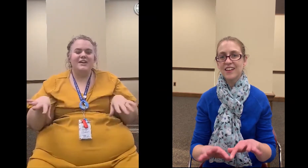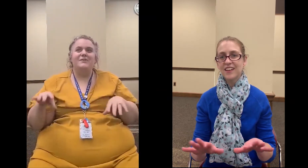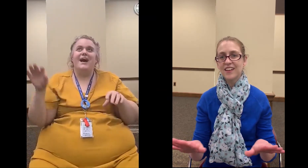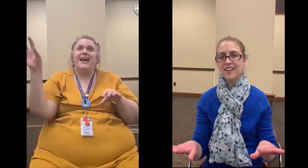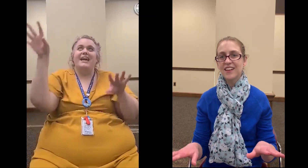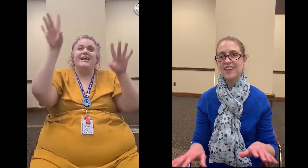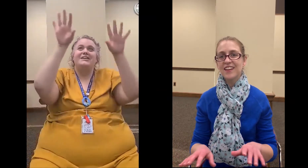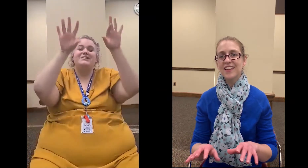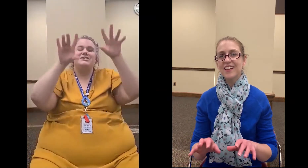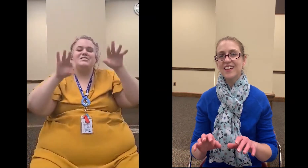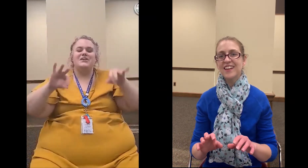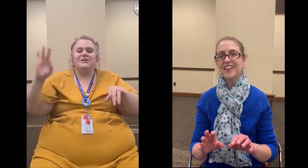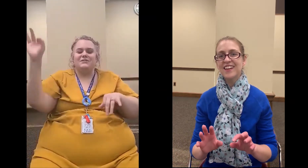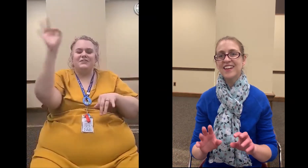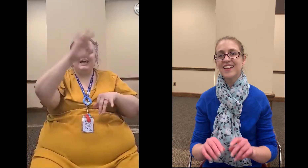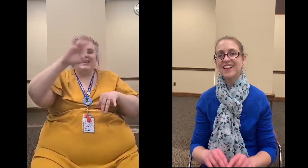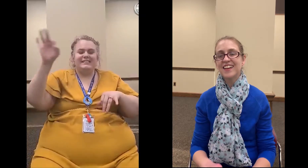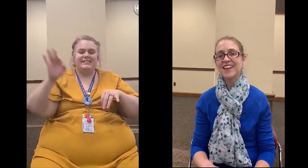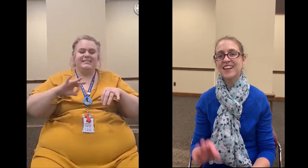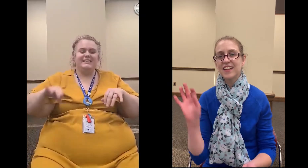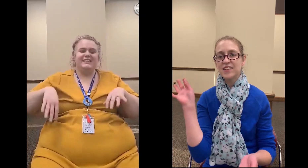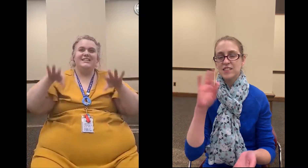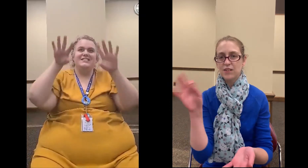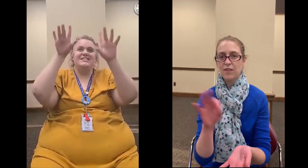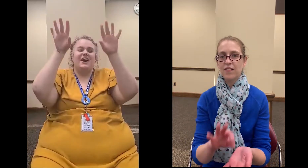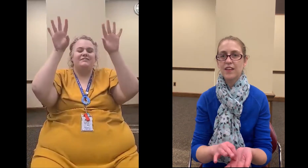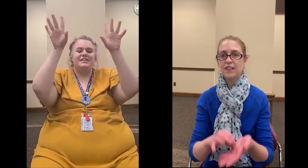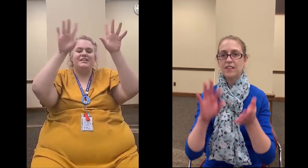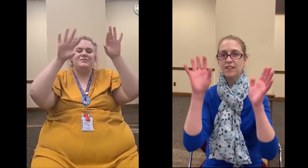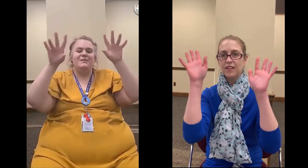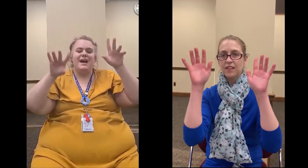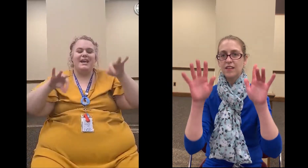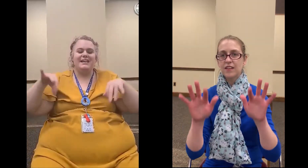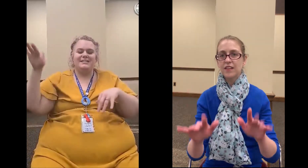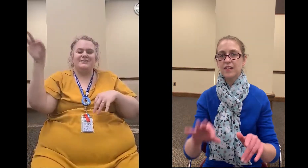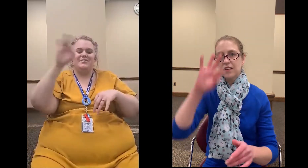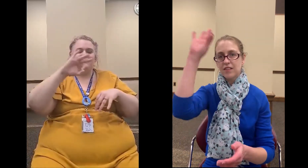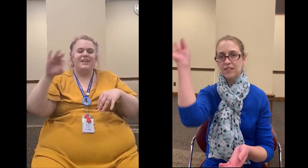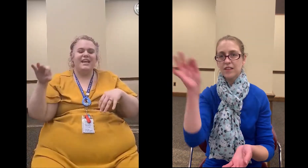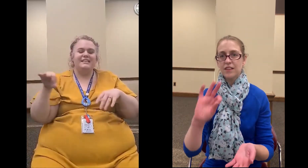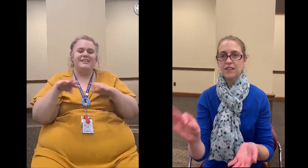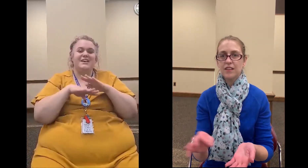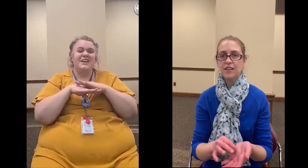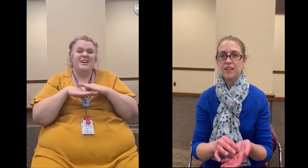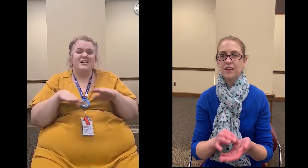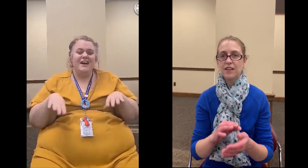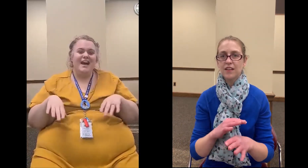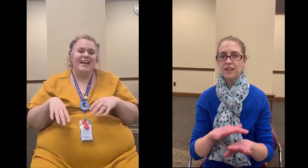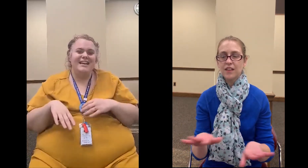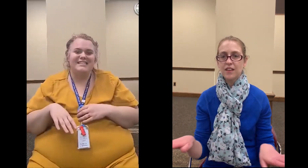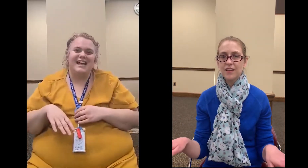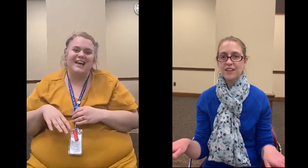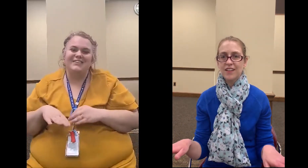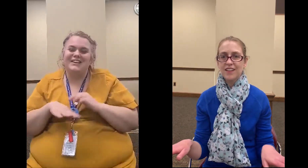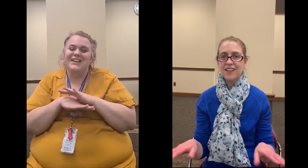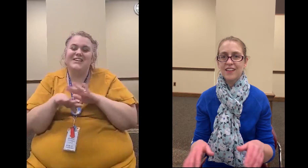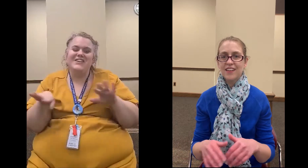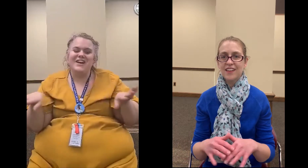quiet snowflakes soft and quiet snowflakes not a sound not